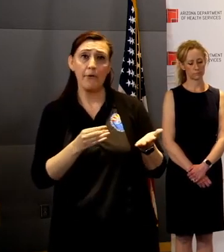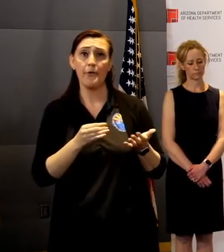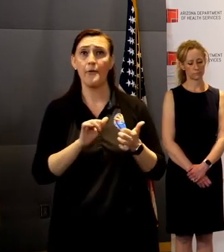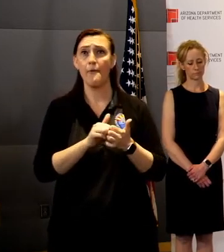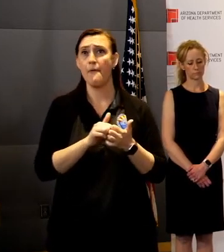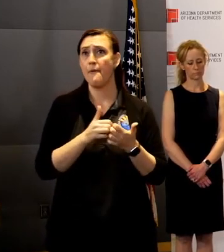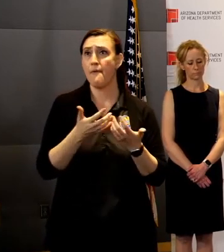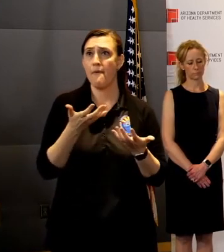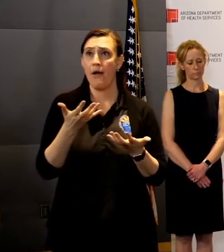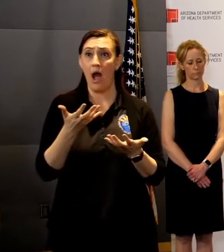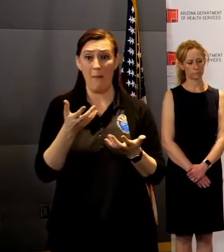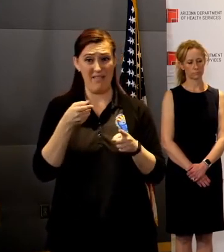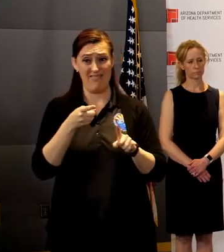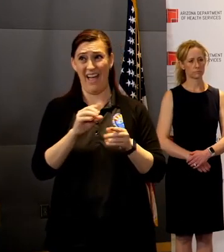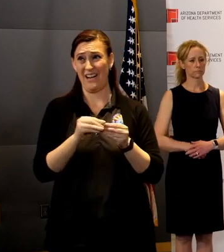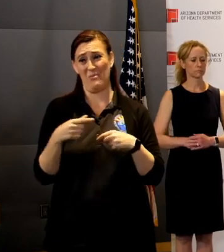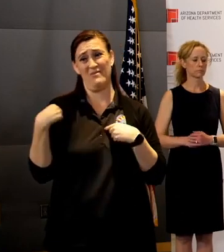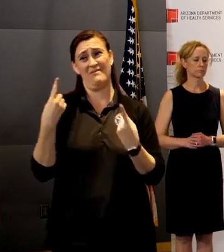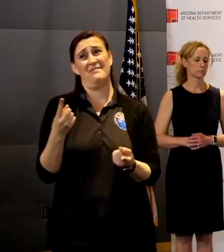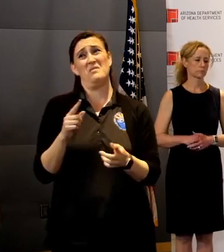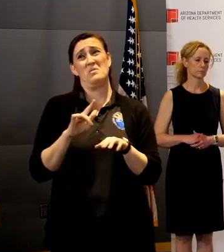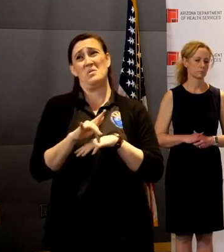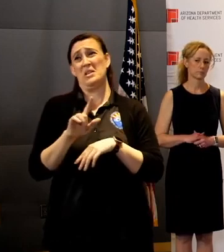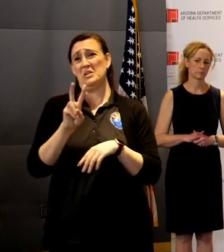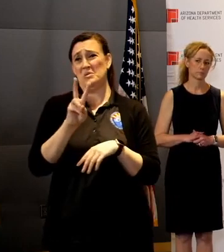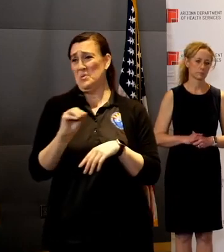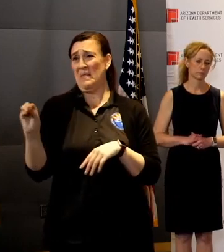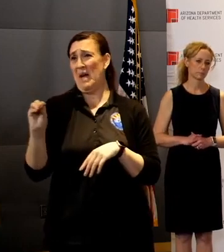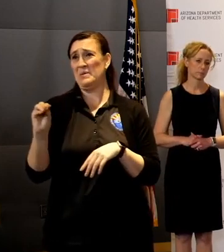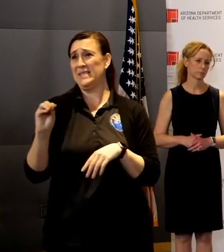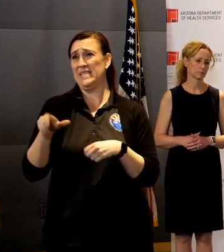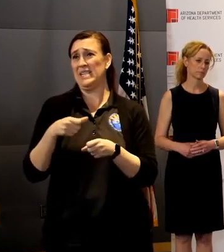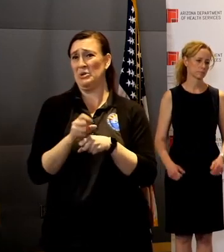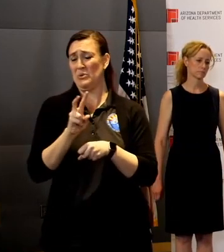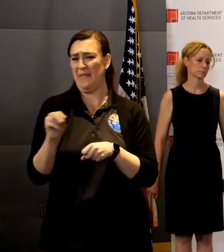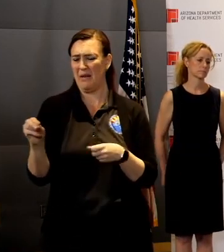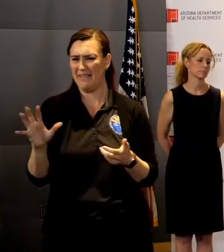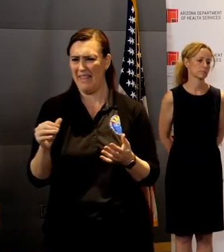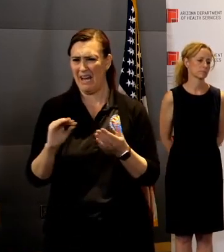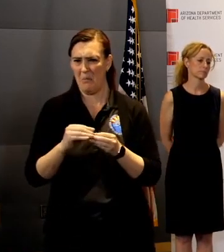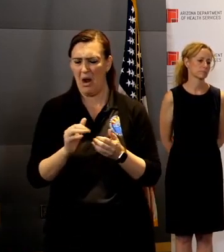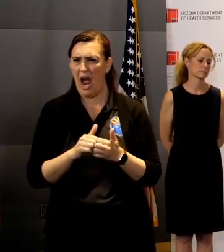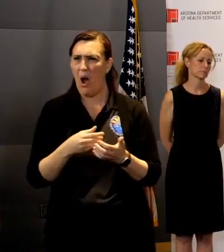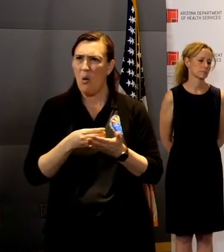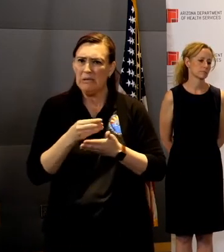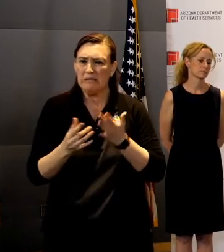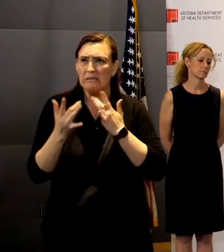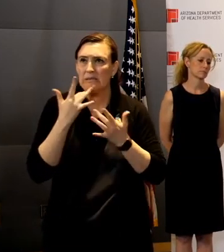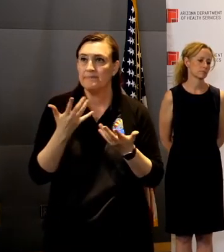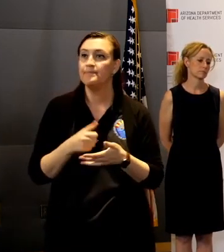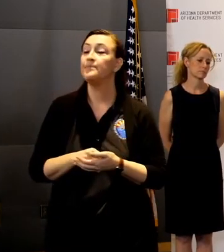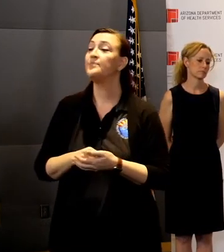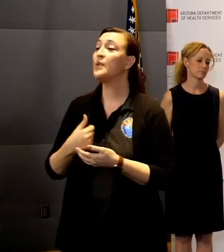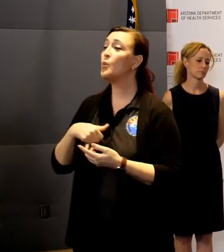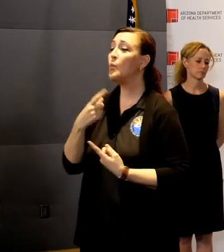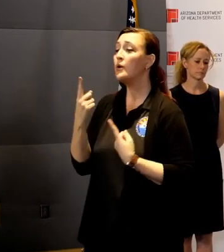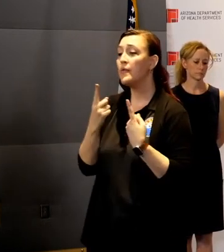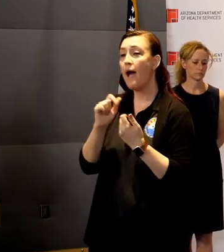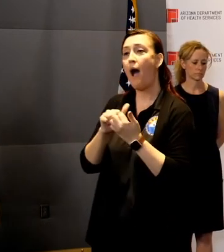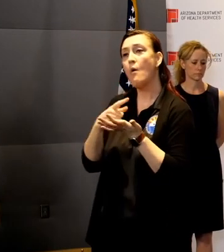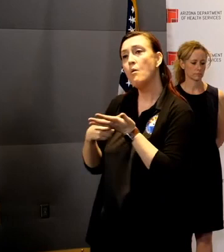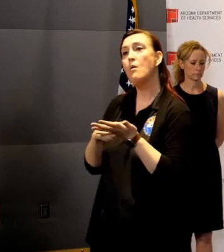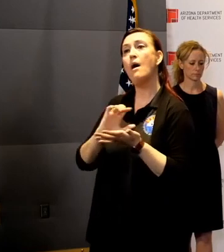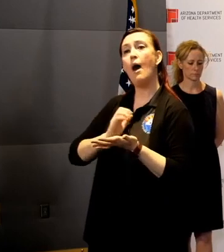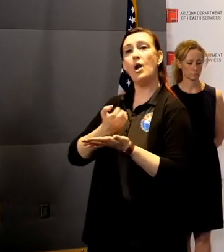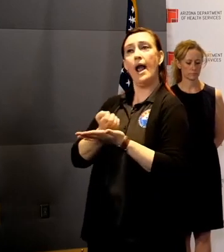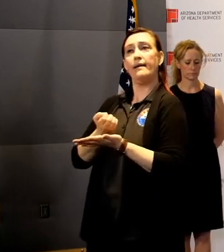has been there since the early 2000s? So what our thinking is going to be on the economic package that we put forward is